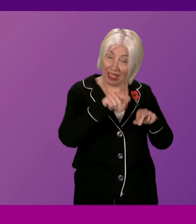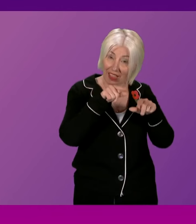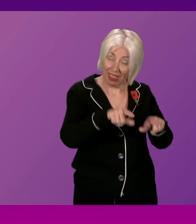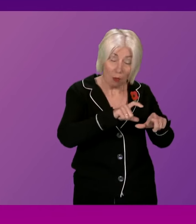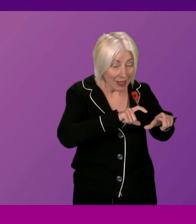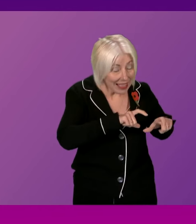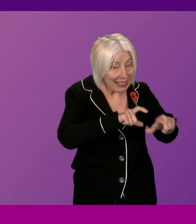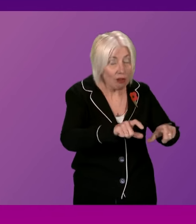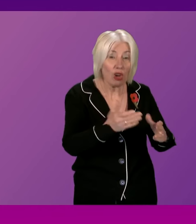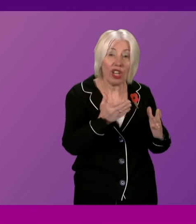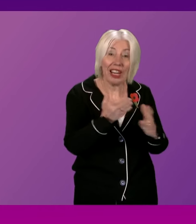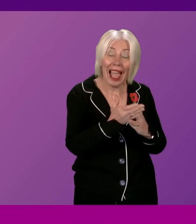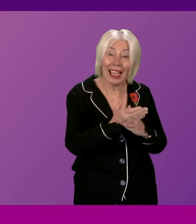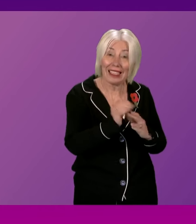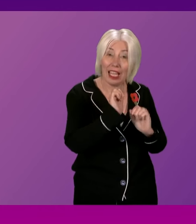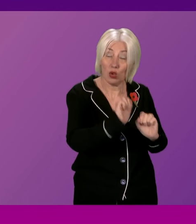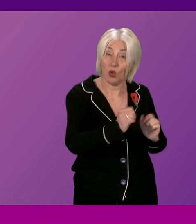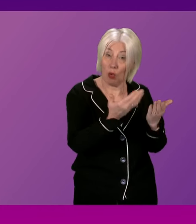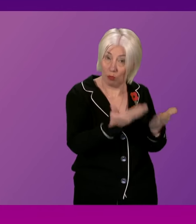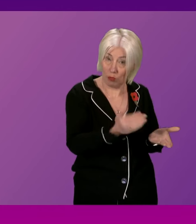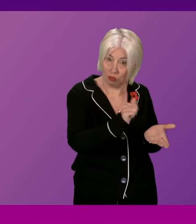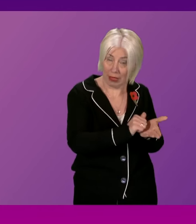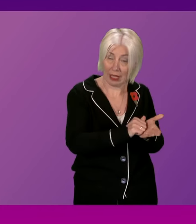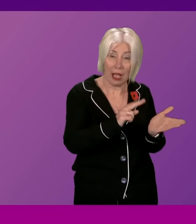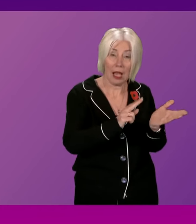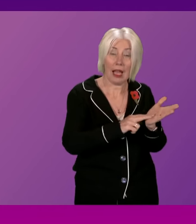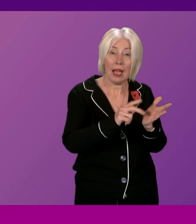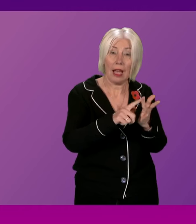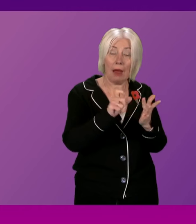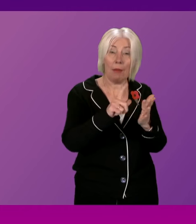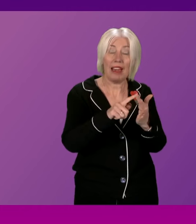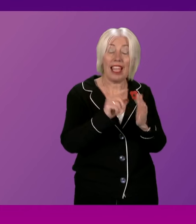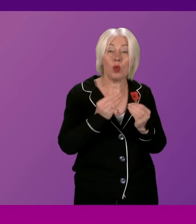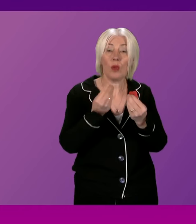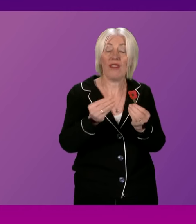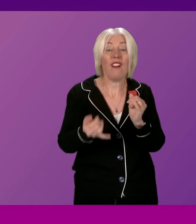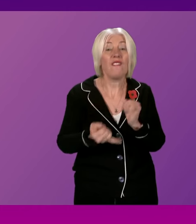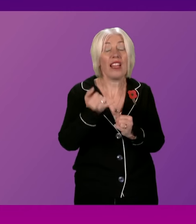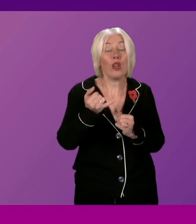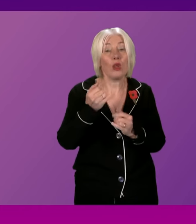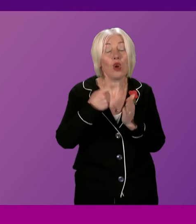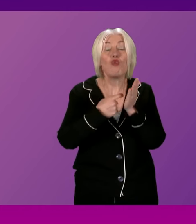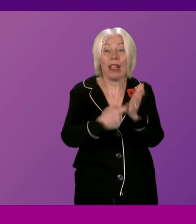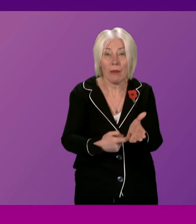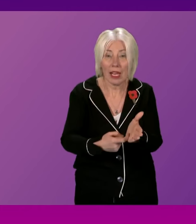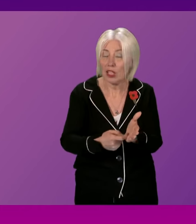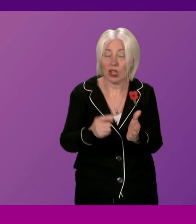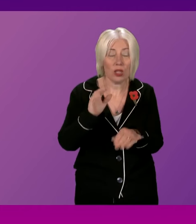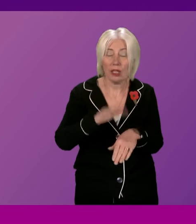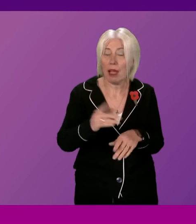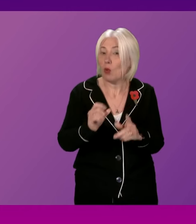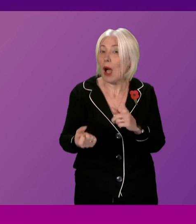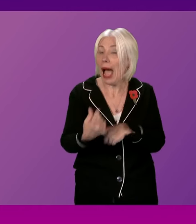to have access to the existing treatments after NICE has issued its final recommendations irrespective of the outcome.